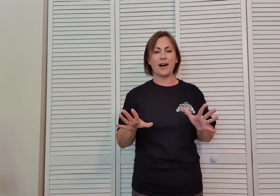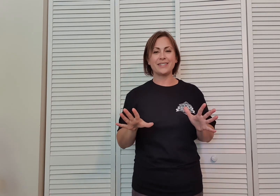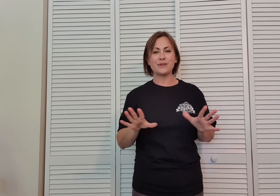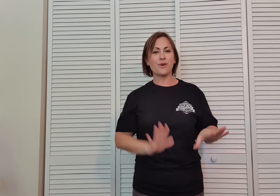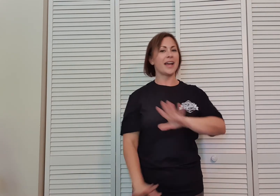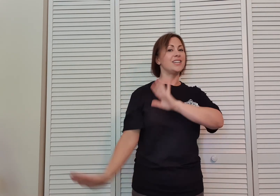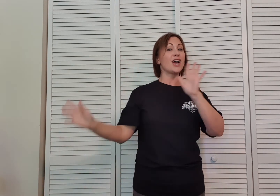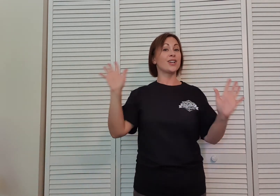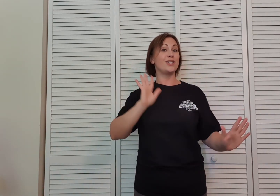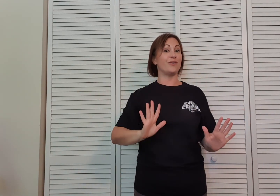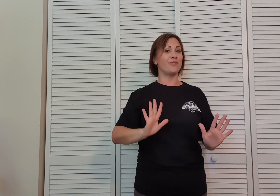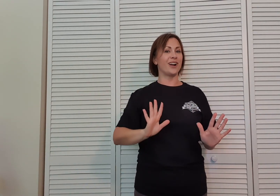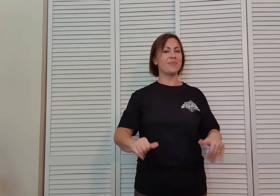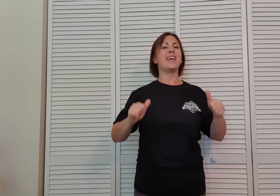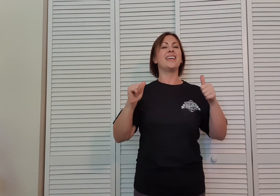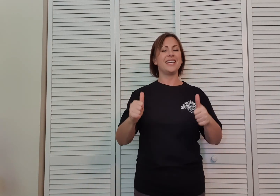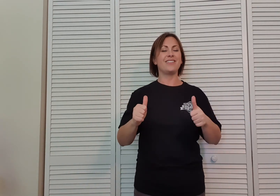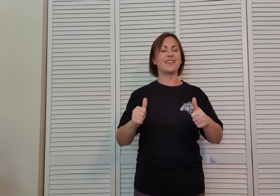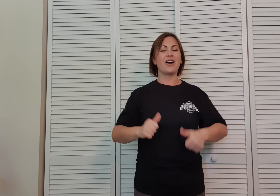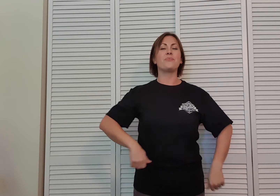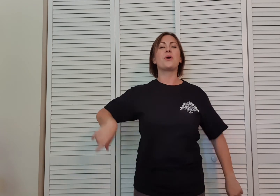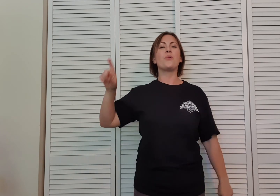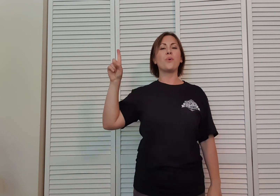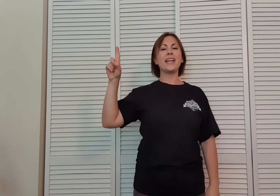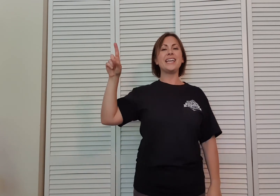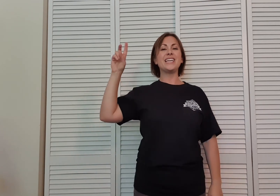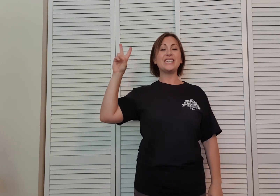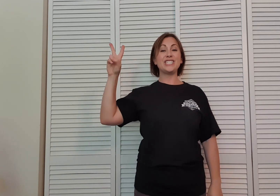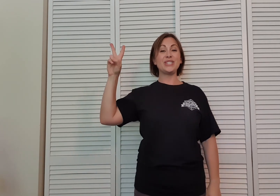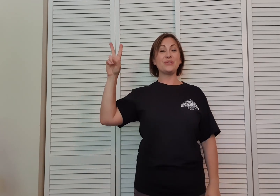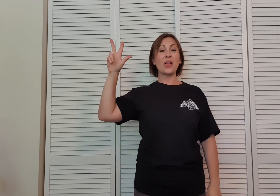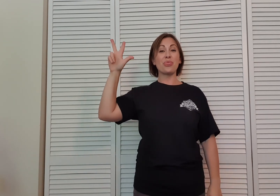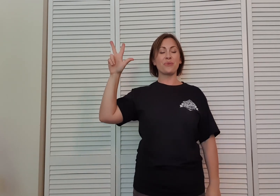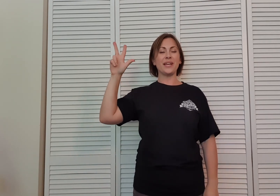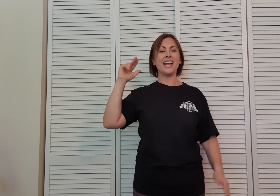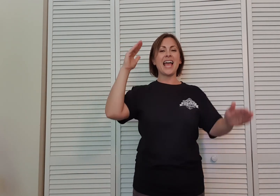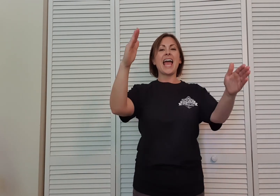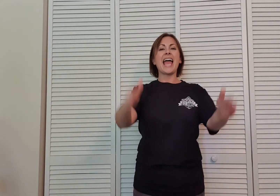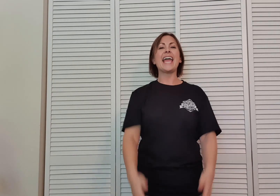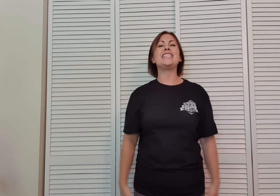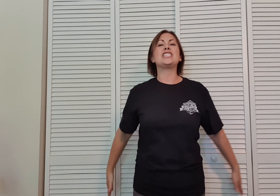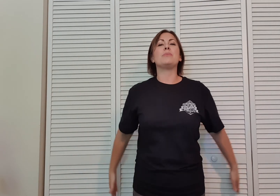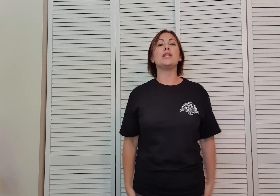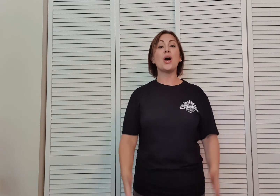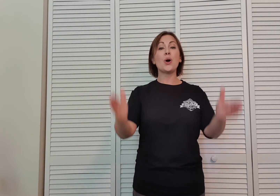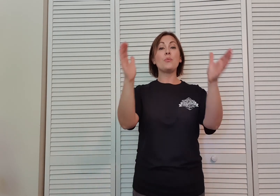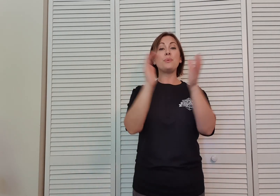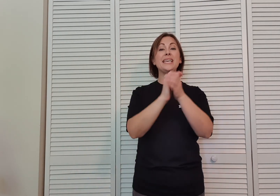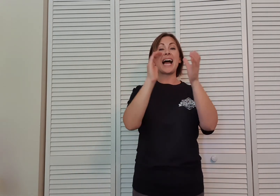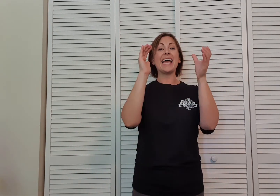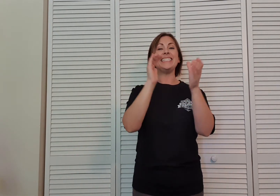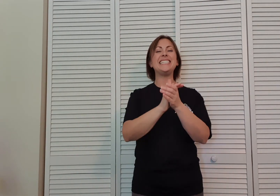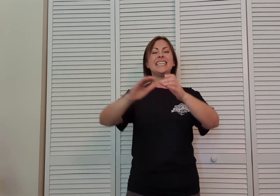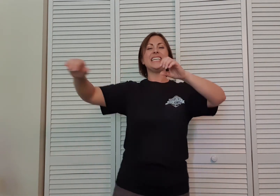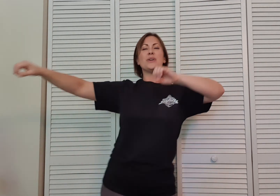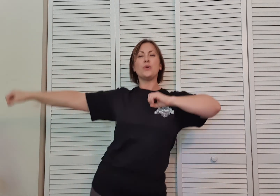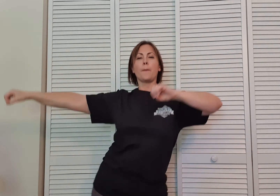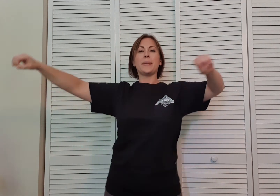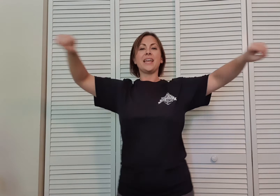pause and rewind, go for it. Here we go. One, two, three. H double O P I T. Hoop it.